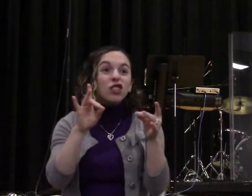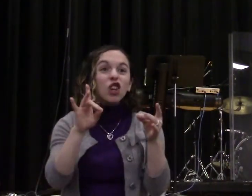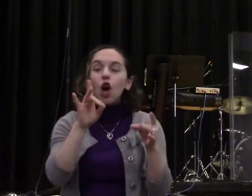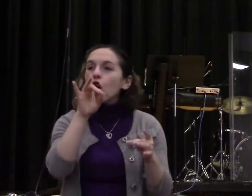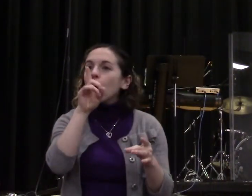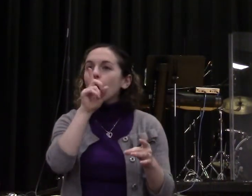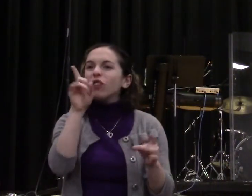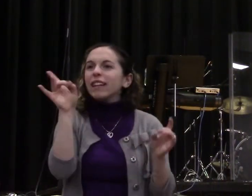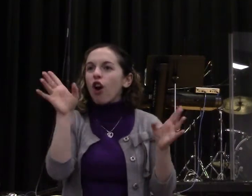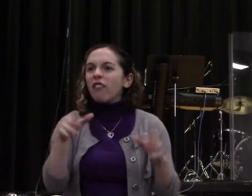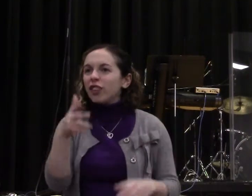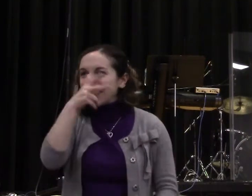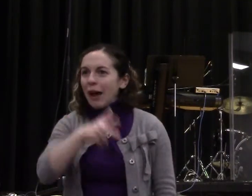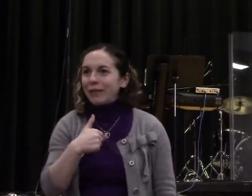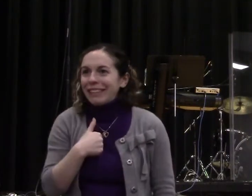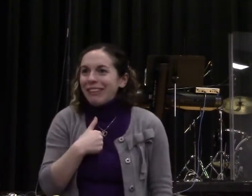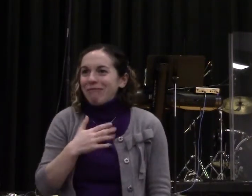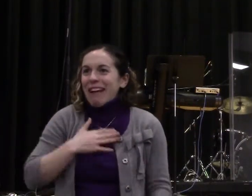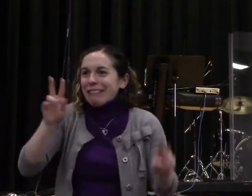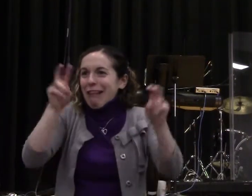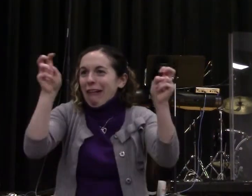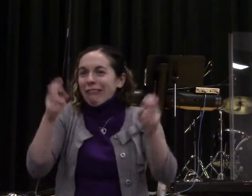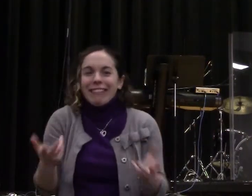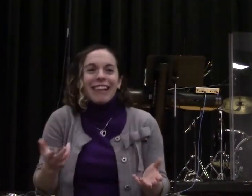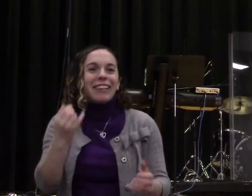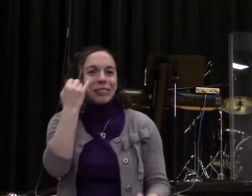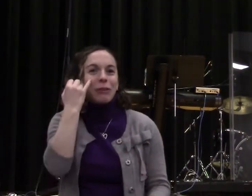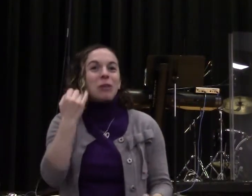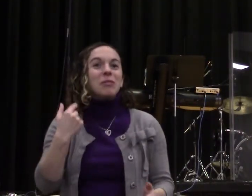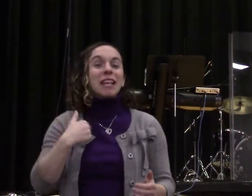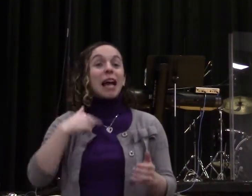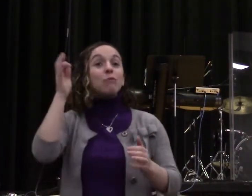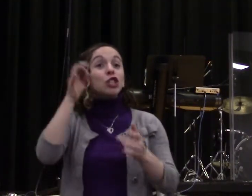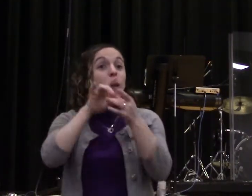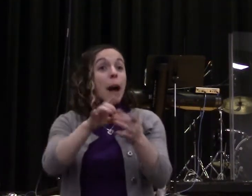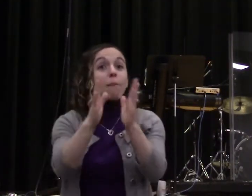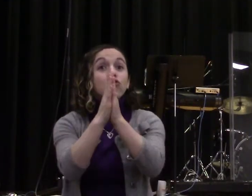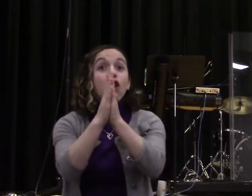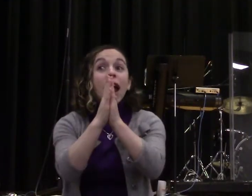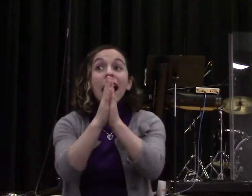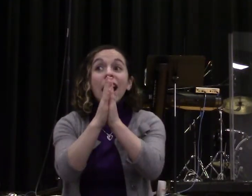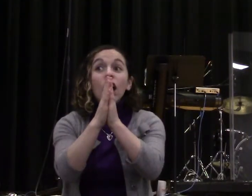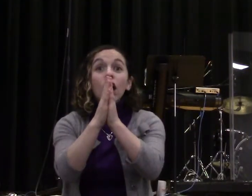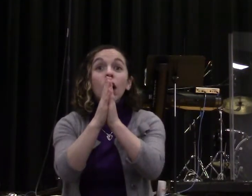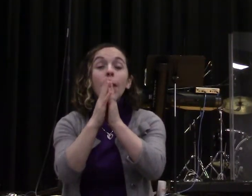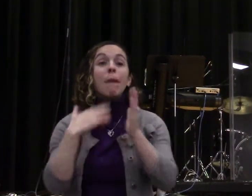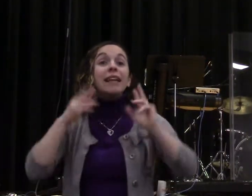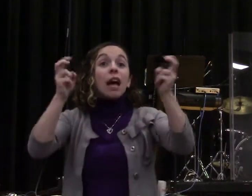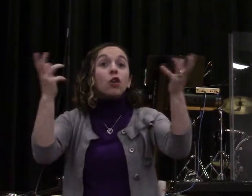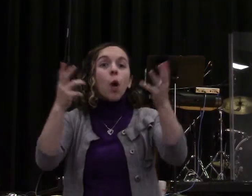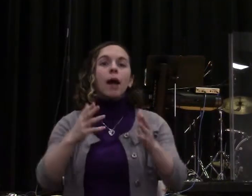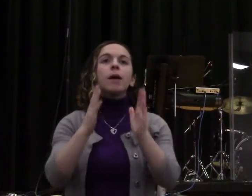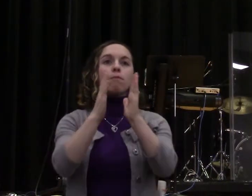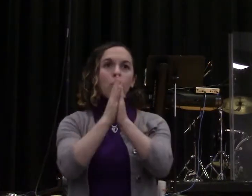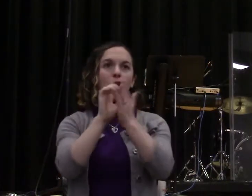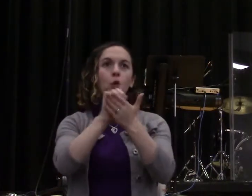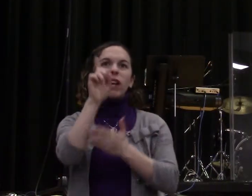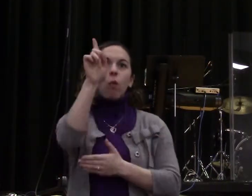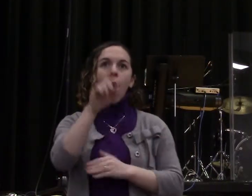horrendous. Like if I'm preaching a series on prayer, you know, Prayer Week 1, 2015, that's like a pretty